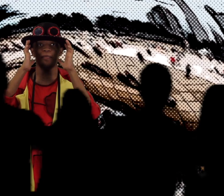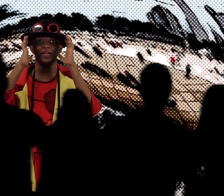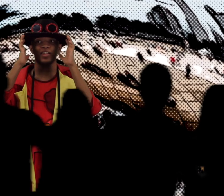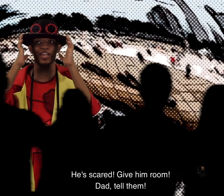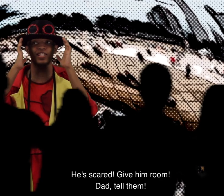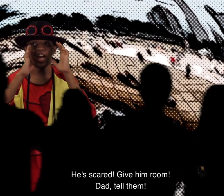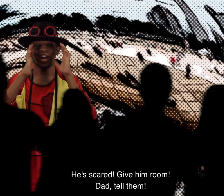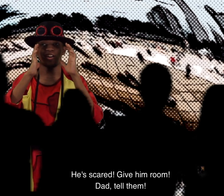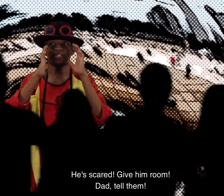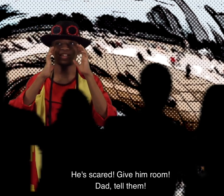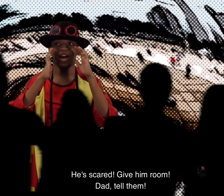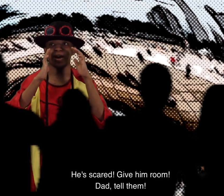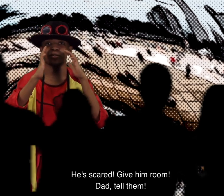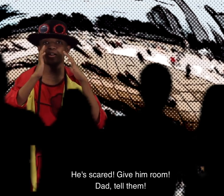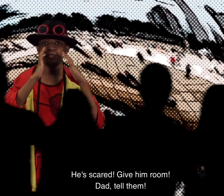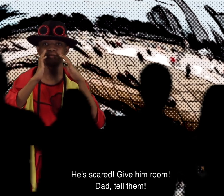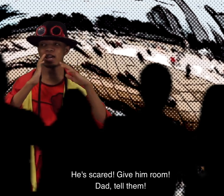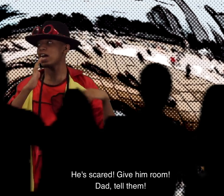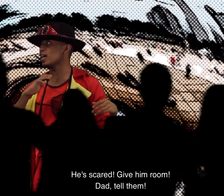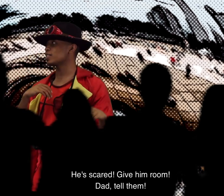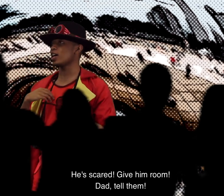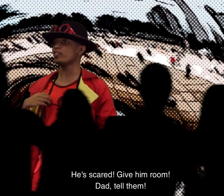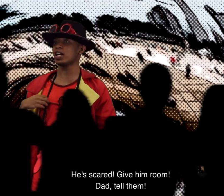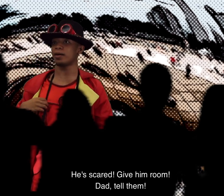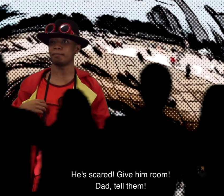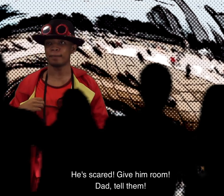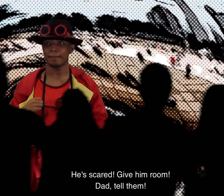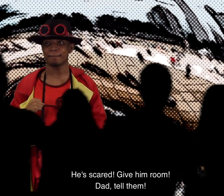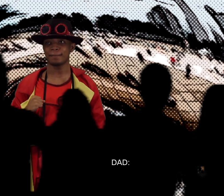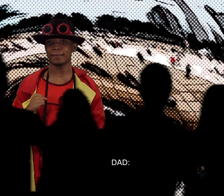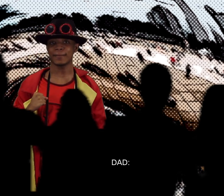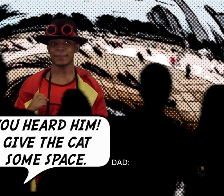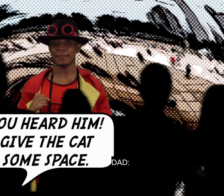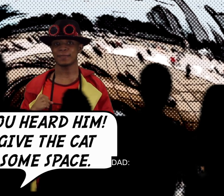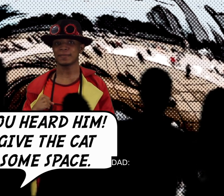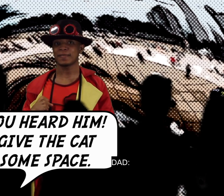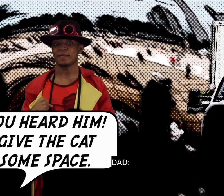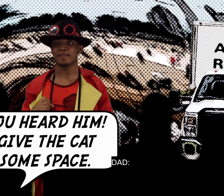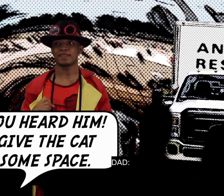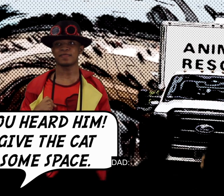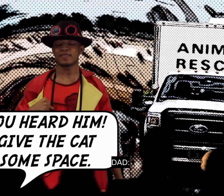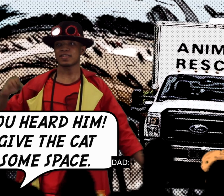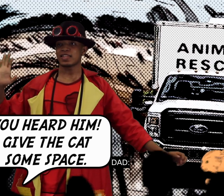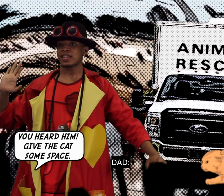he's scared give him room dad tell them you heard him give the cat some space